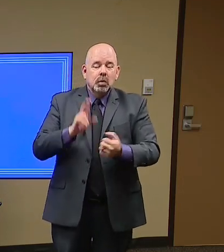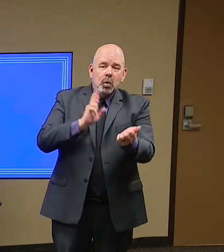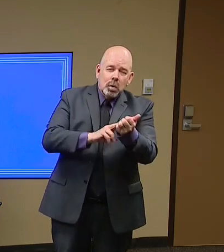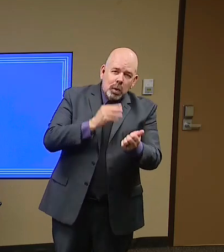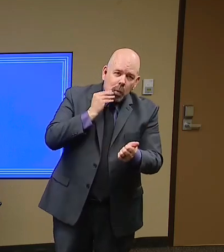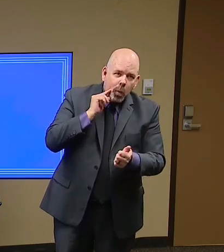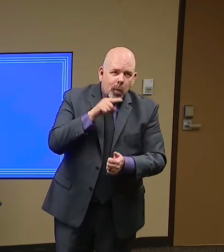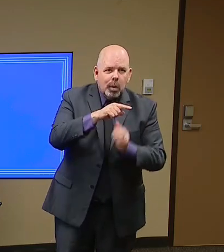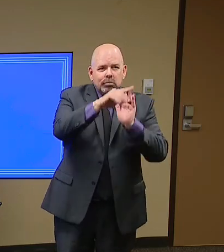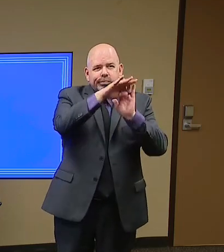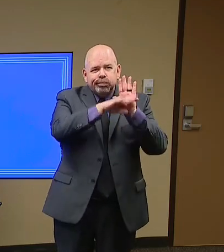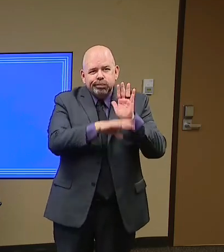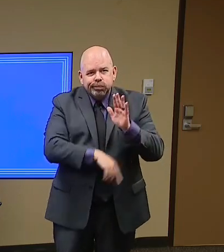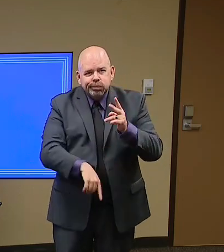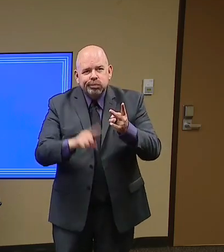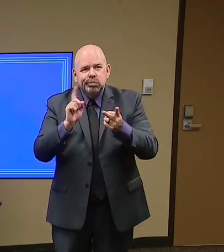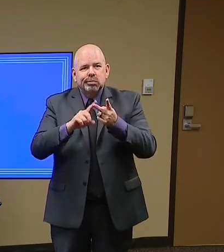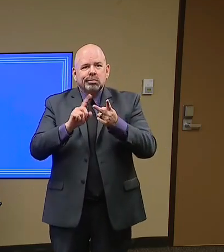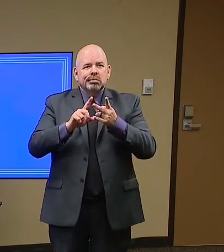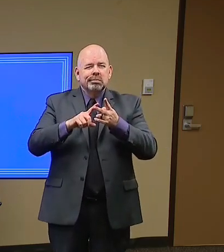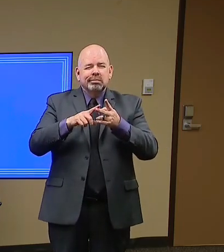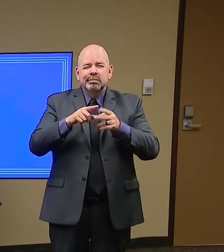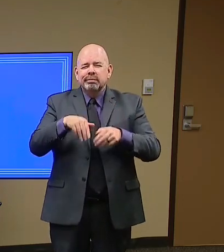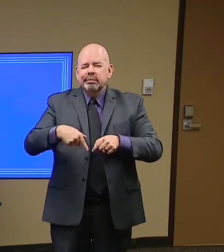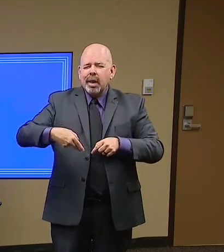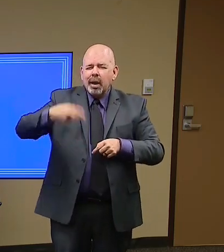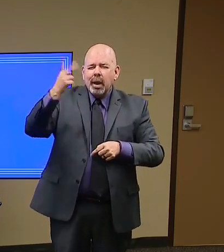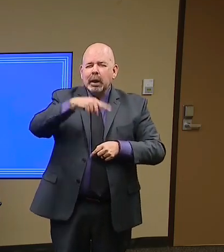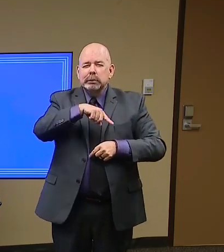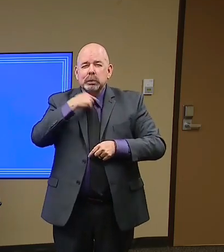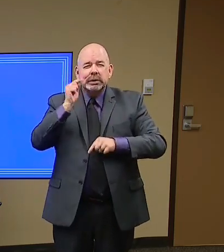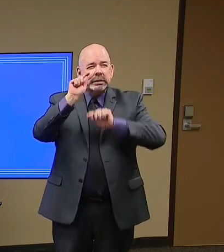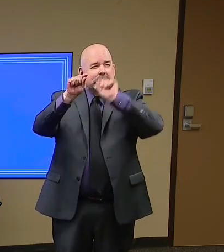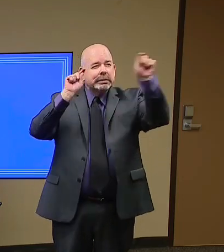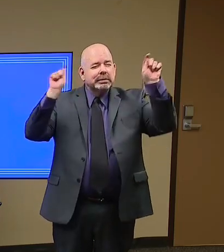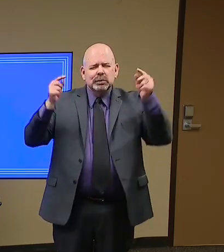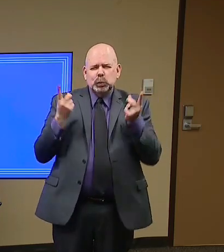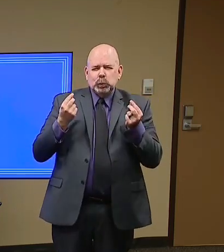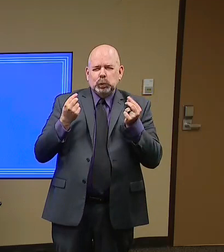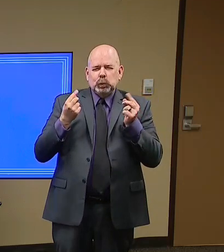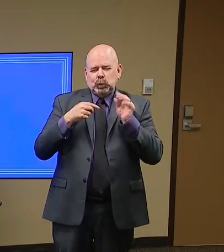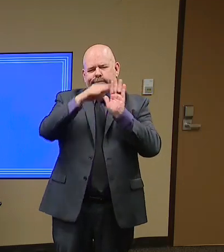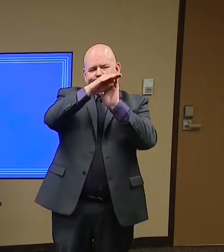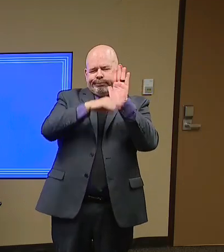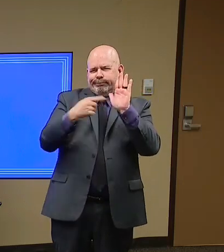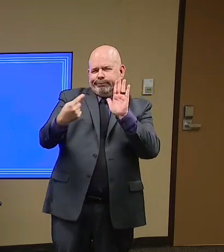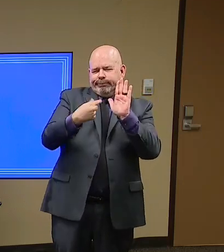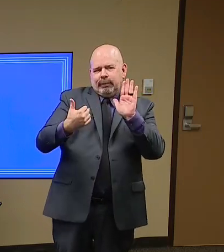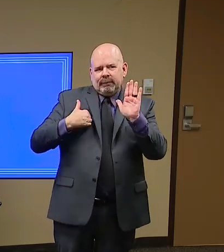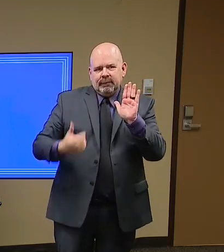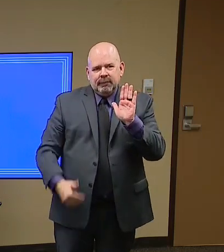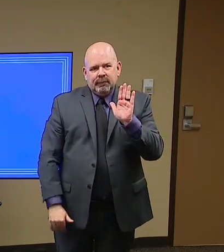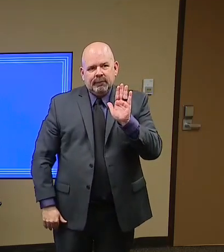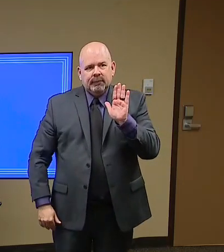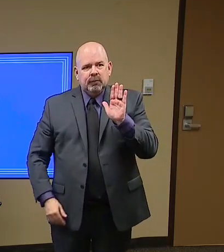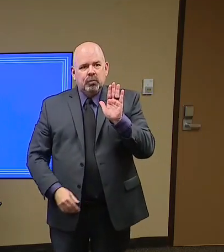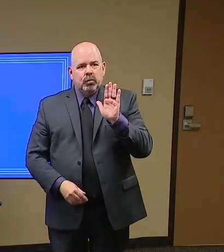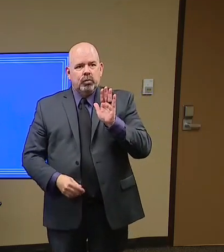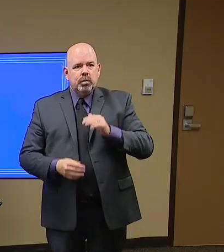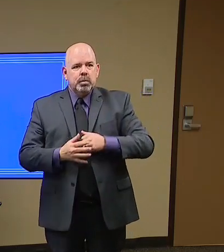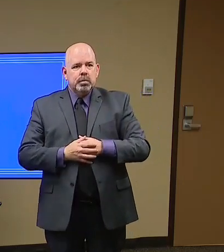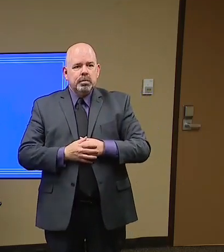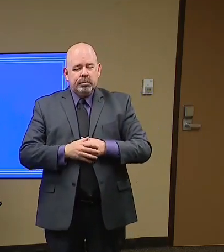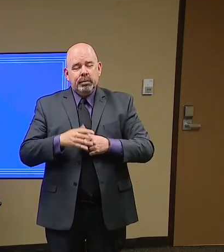to see more and more spread. It's going to be important for you to weigh in as a good parent. And drive those good changes to keep your child safe.